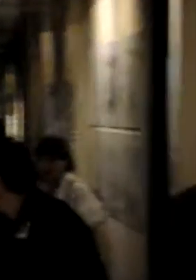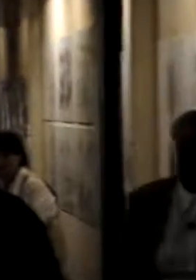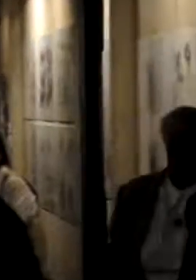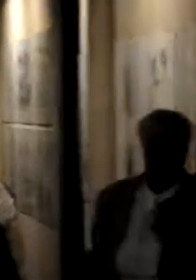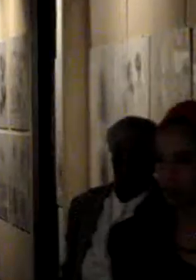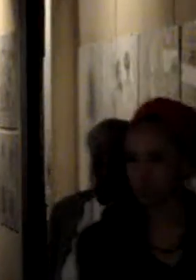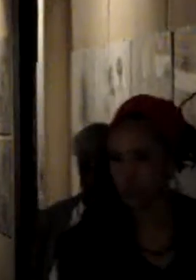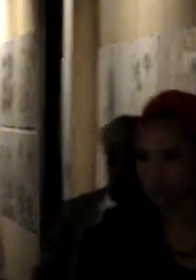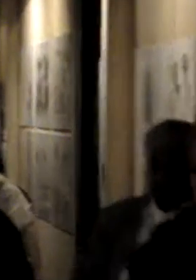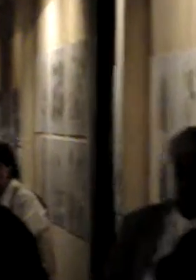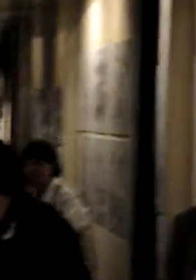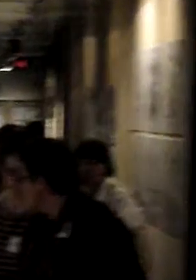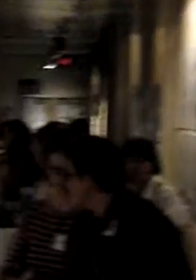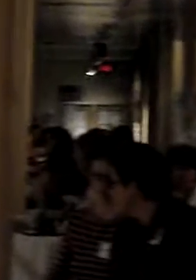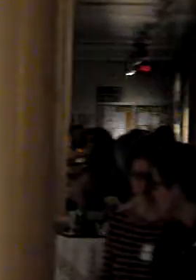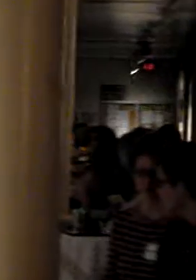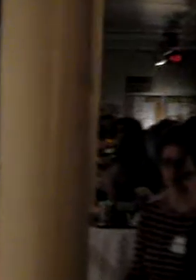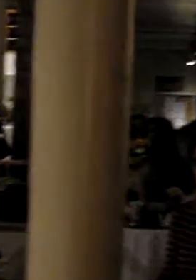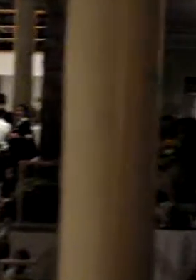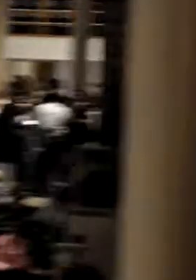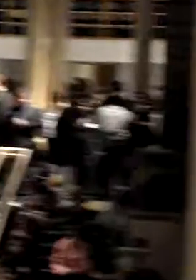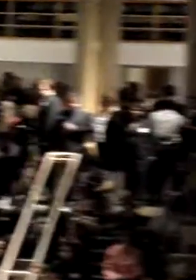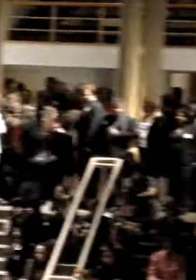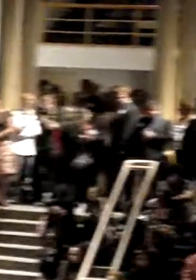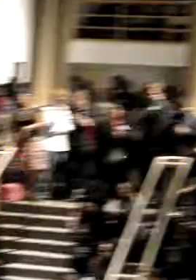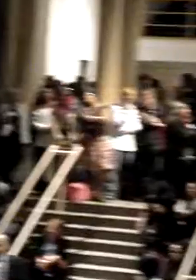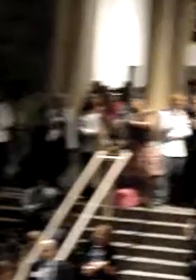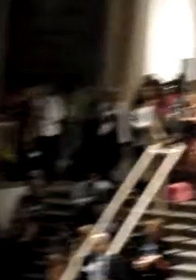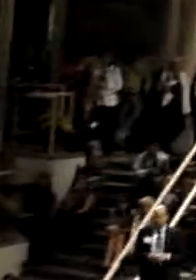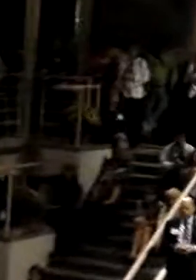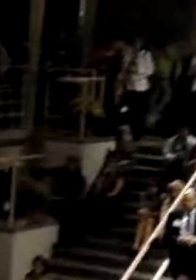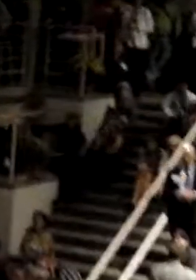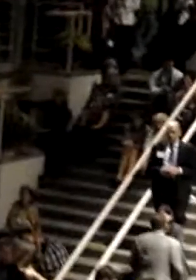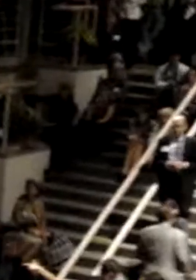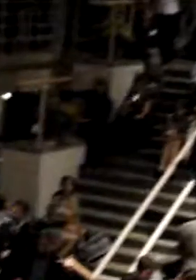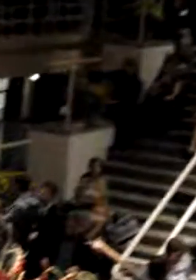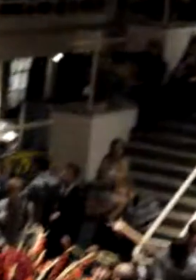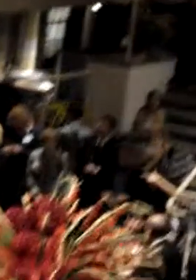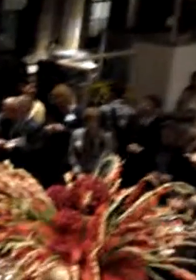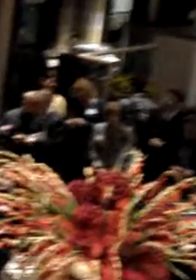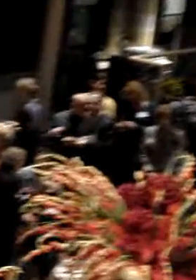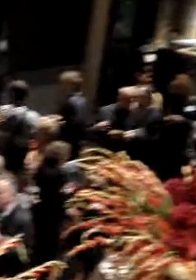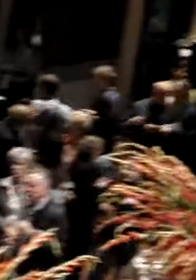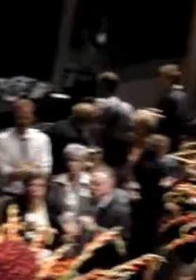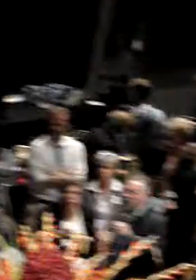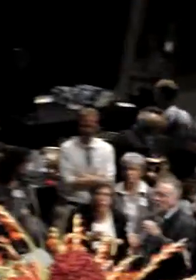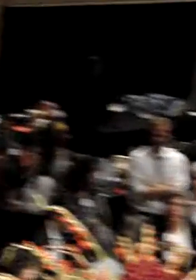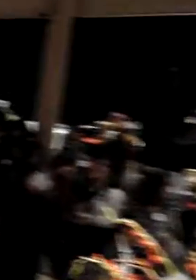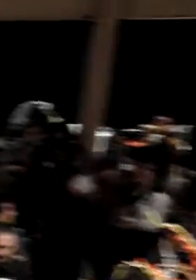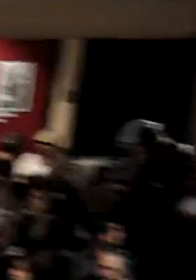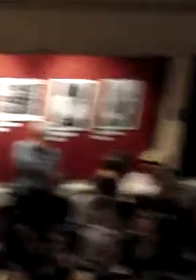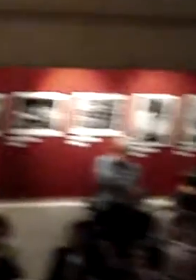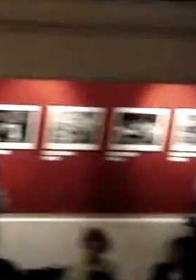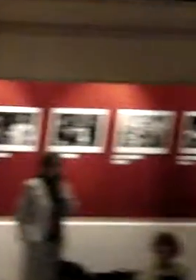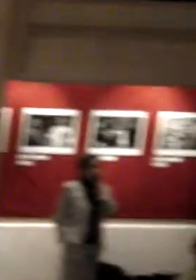insight into the nature of the contradictions of our society. All too